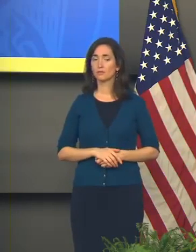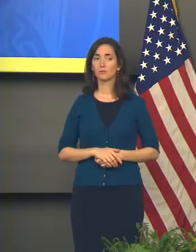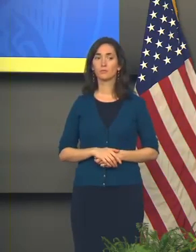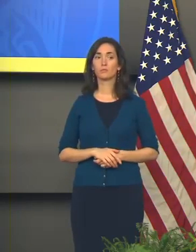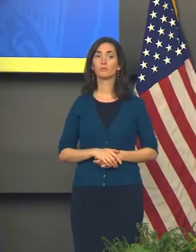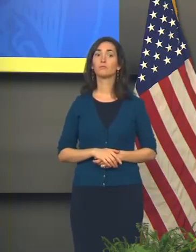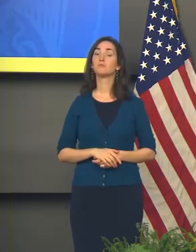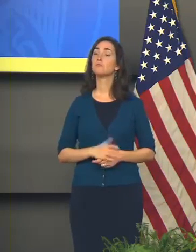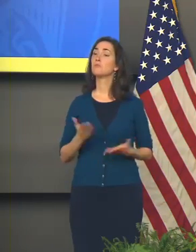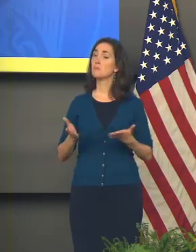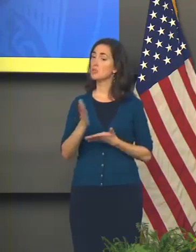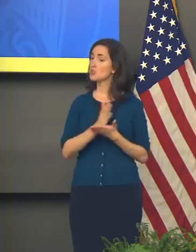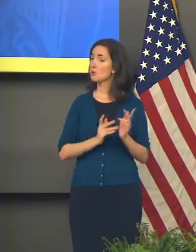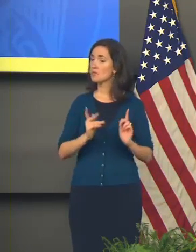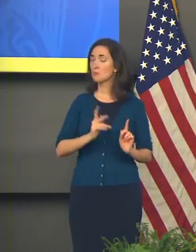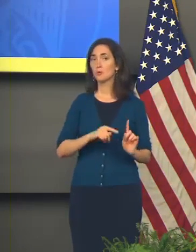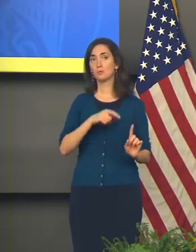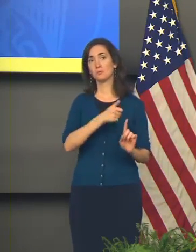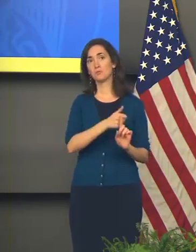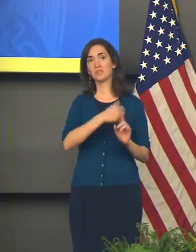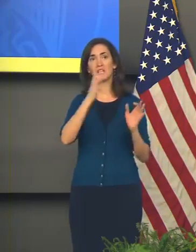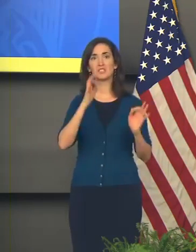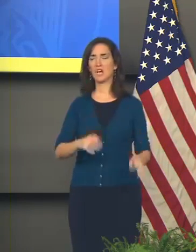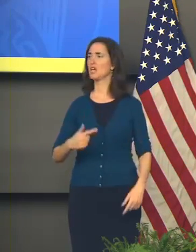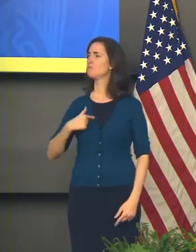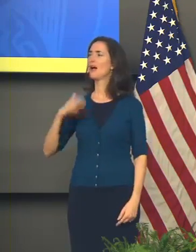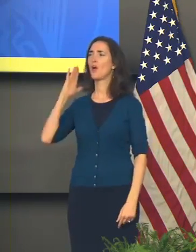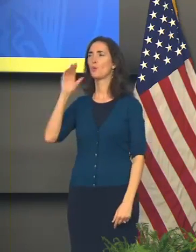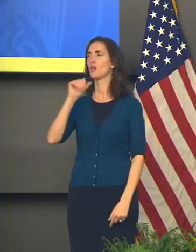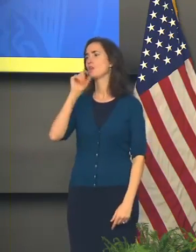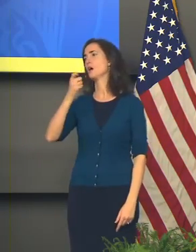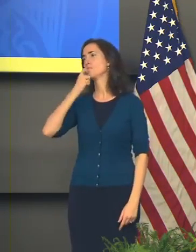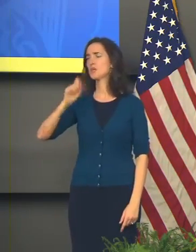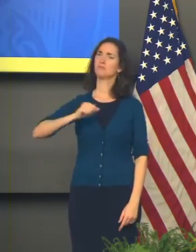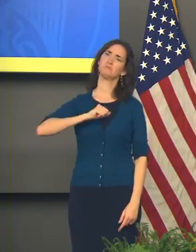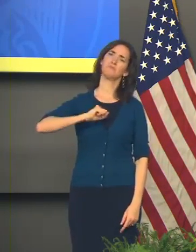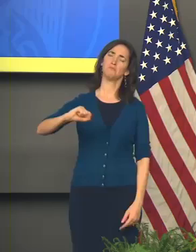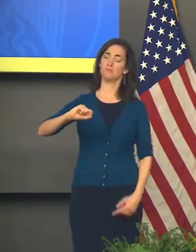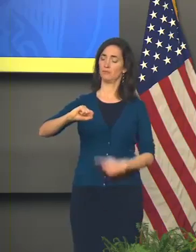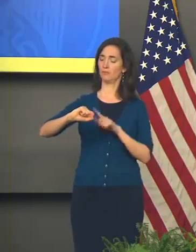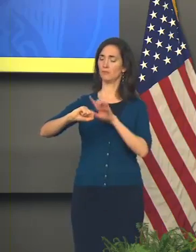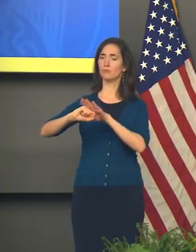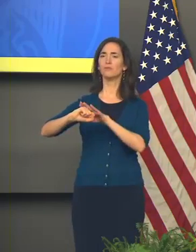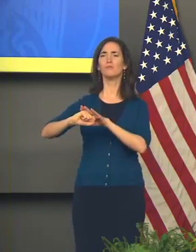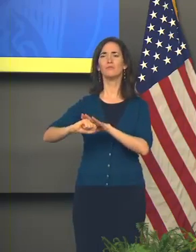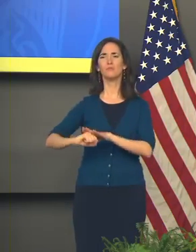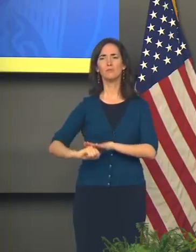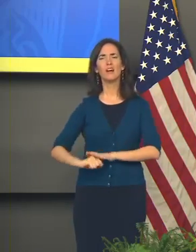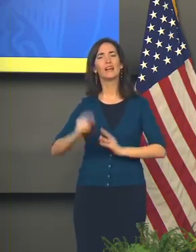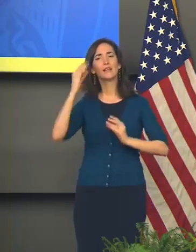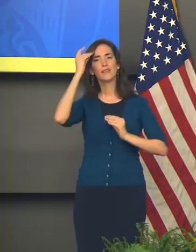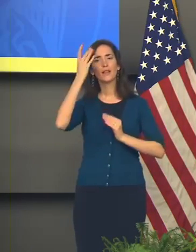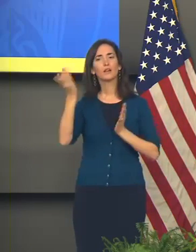people who might have decided for some reason that they just weren't going to get vaccinated, reconsider that.